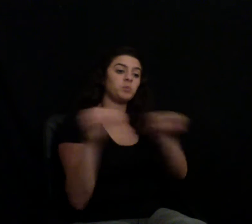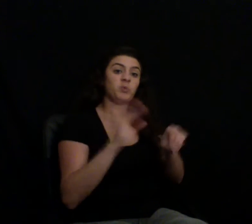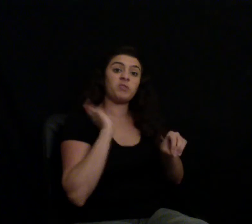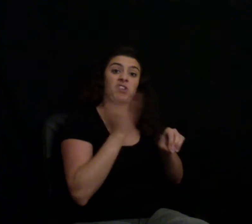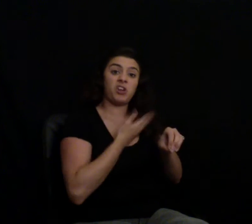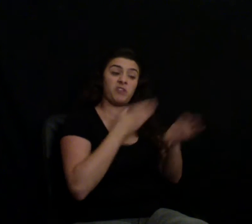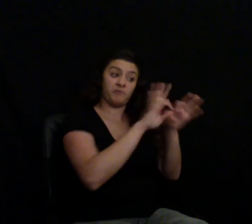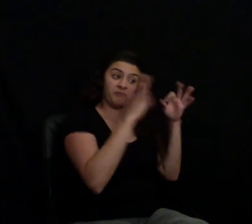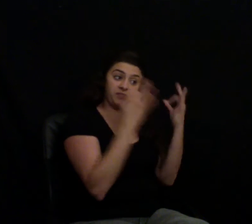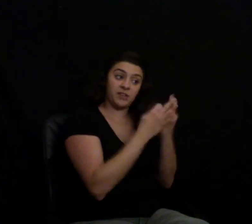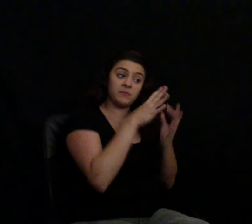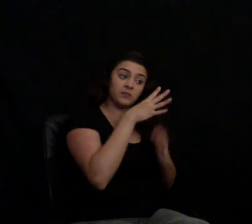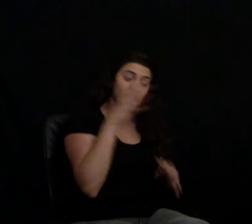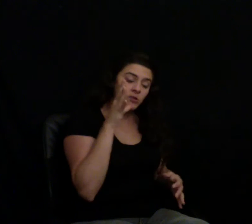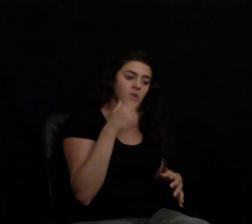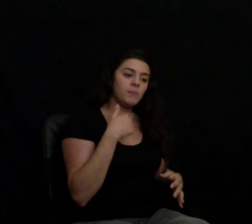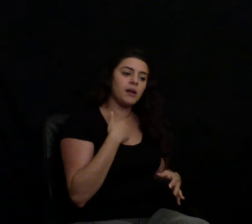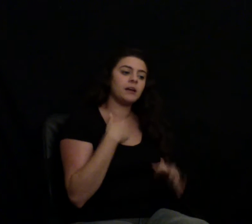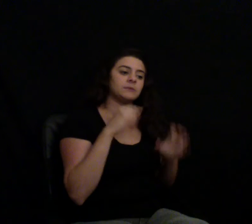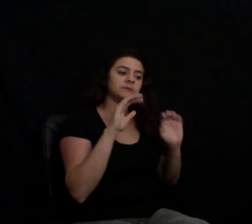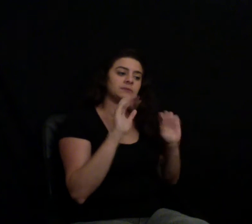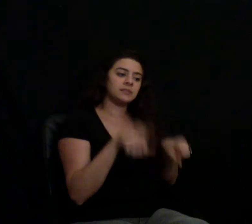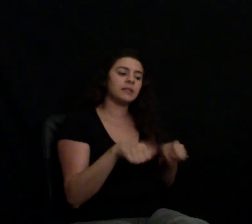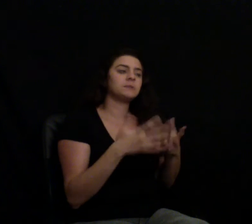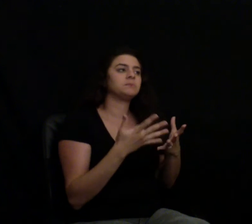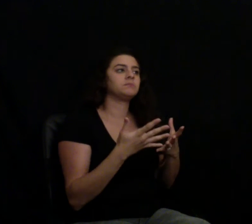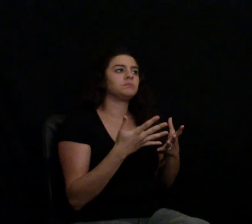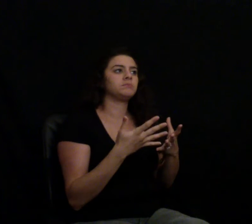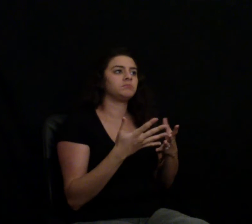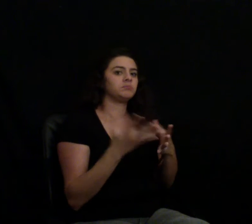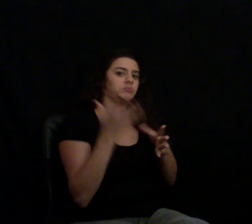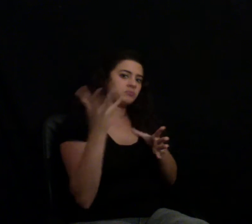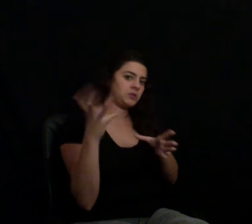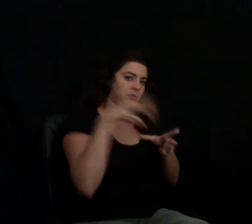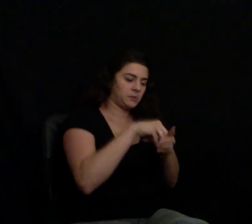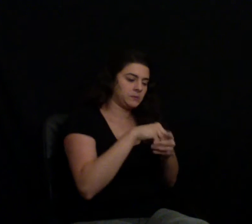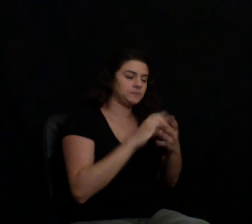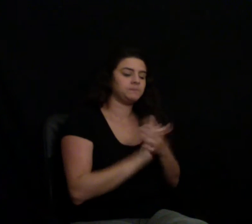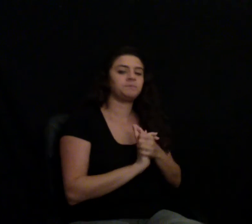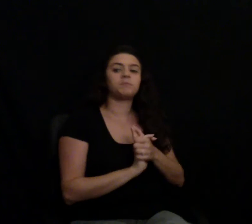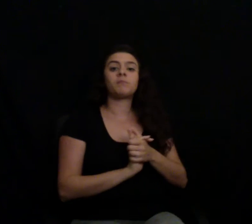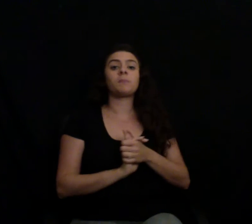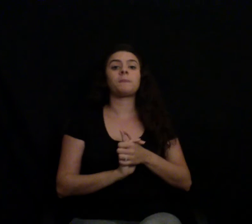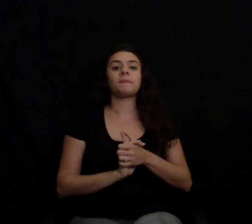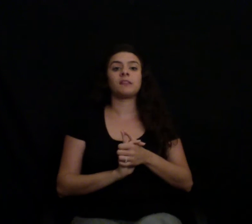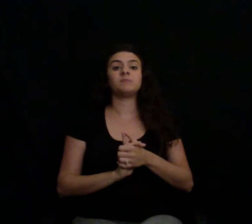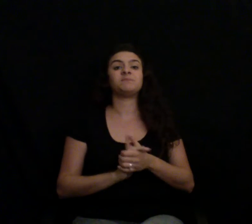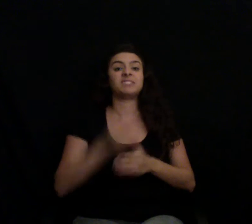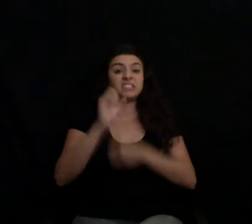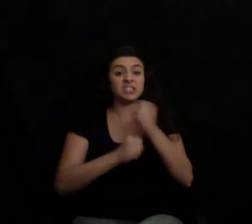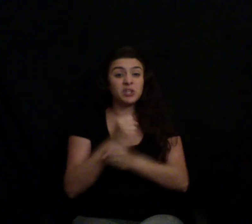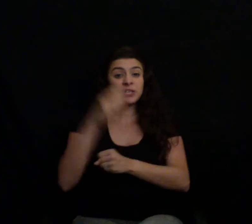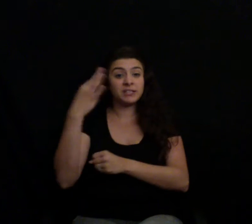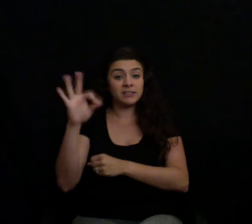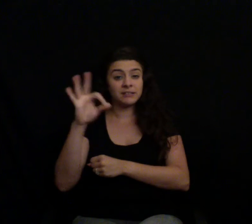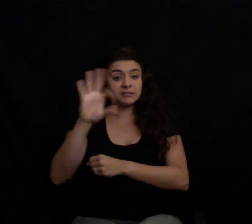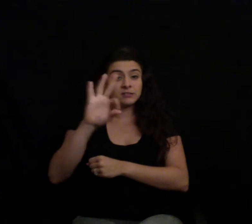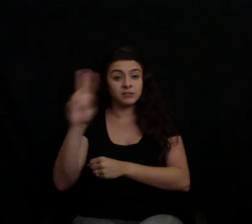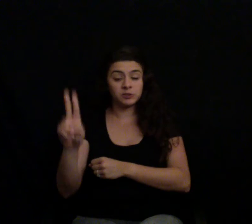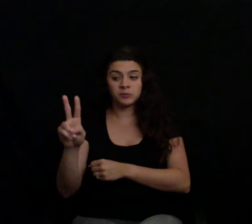got the book to stay. That's why I got into the business. In 1992, Craig bought the farm from his parents and most farmers. He took out some